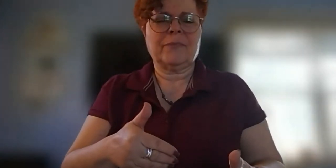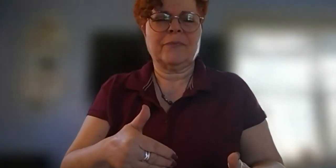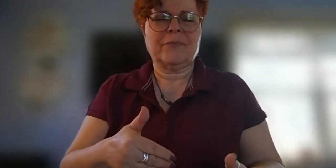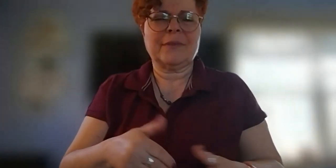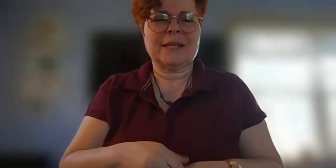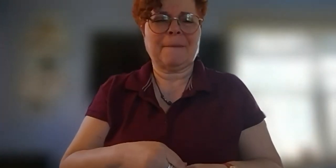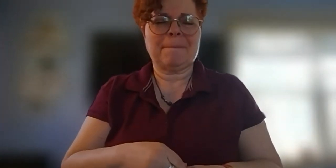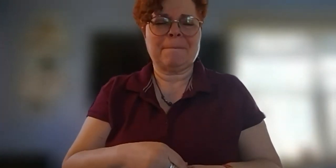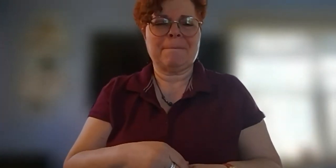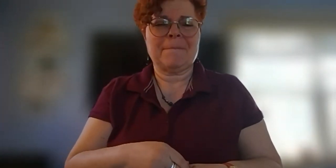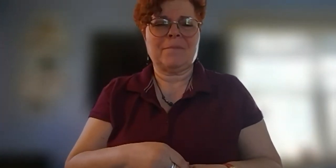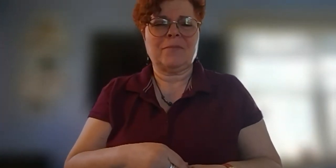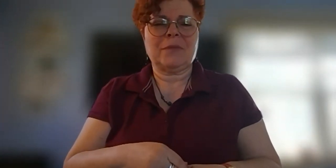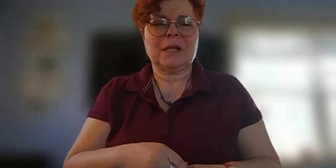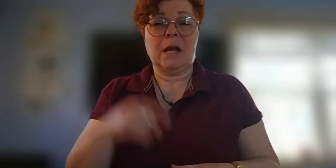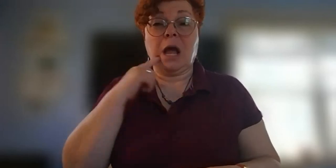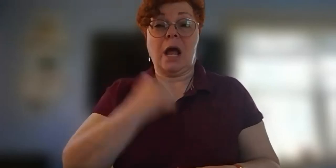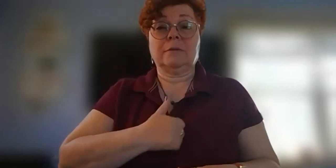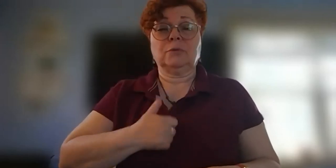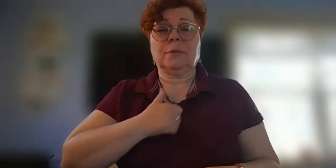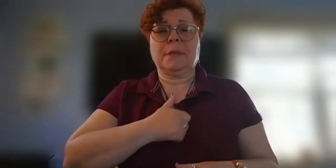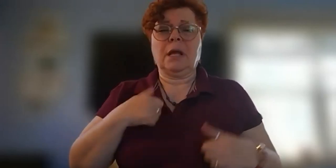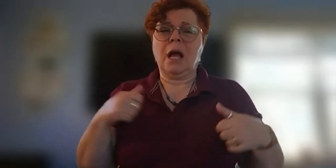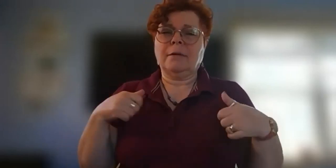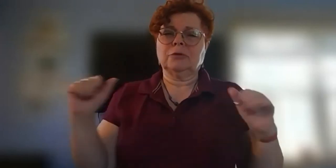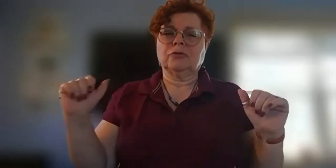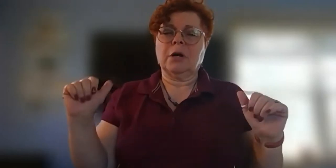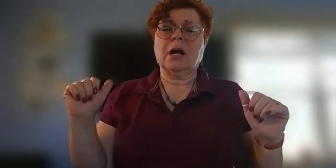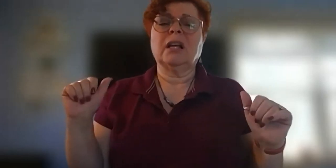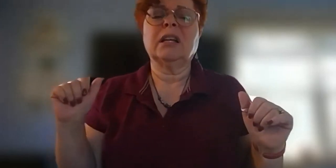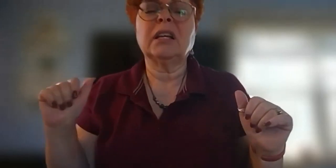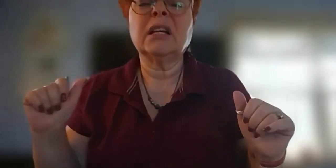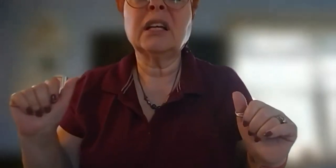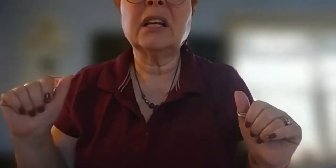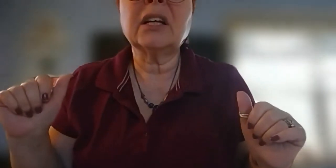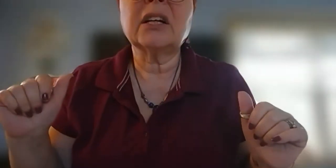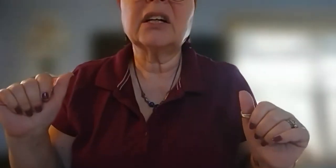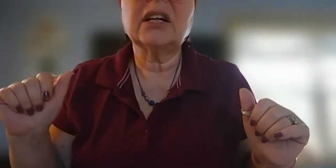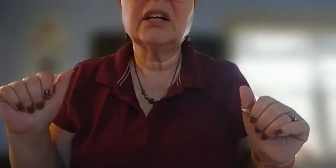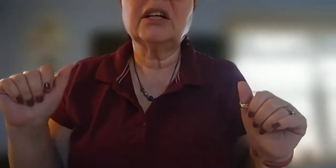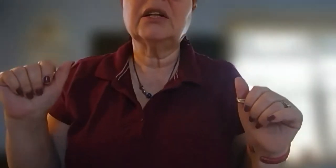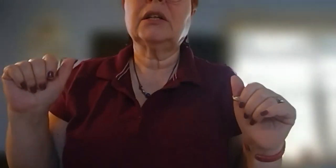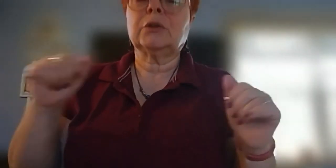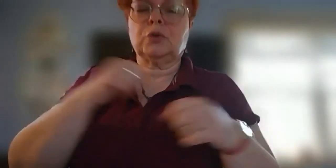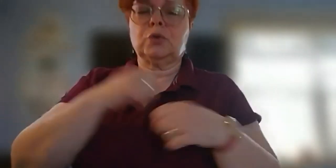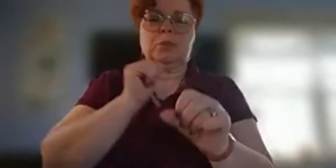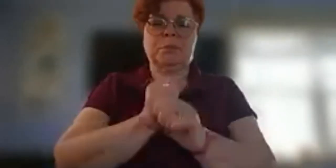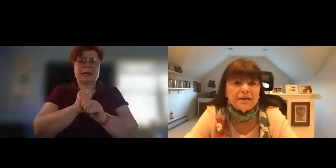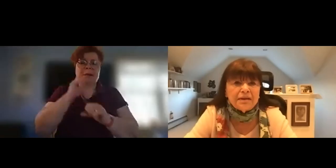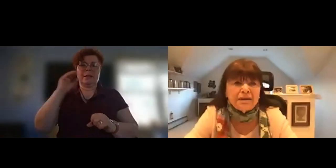i i have to apologize i'm trying to uh make the spotlight add a spotlight there